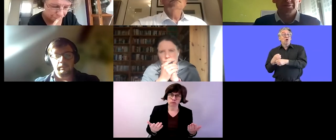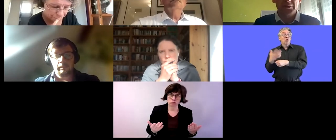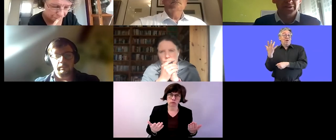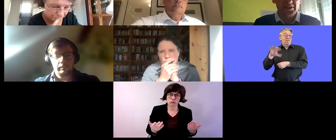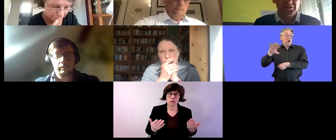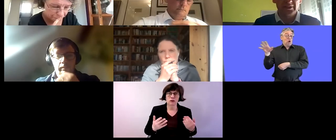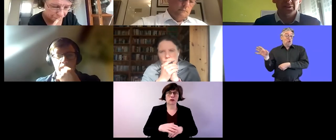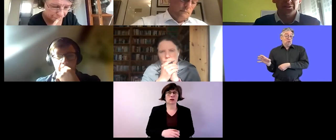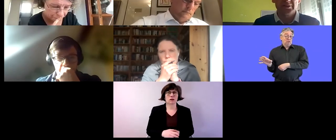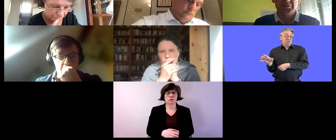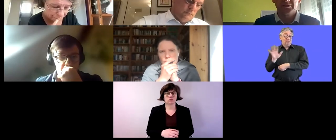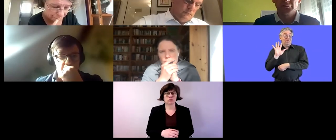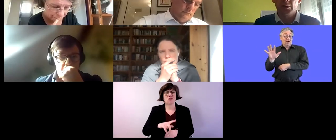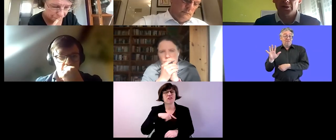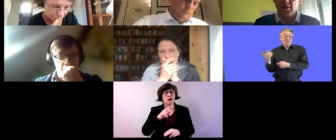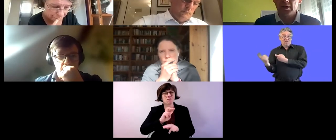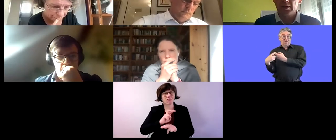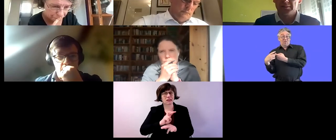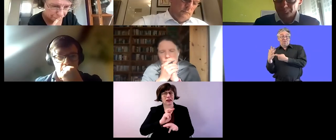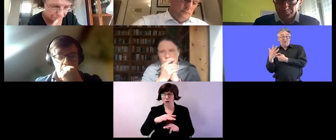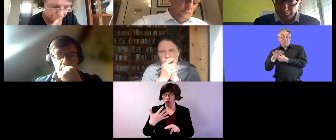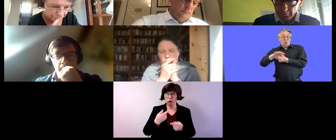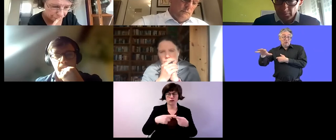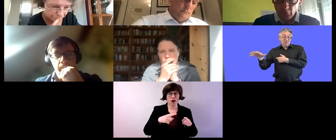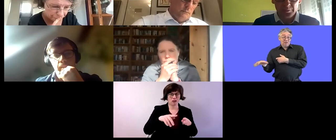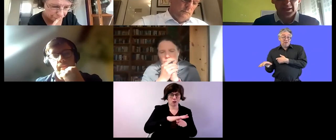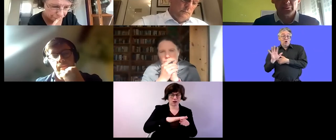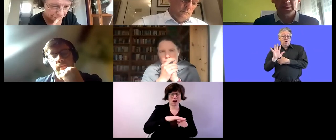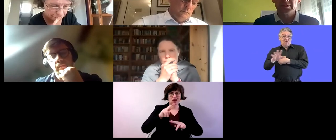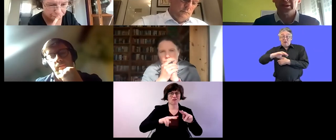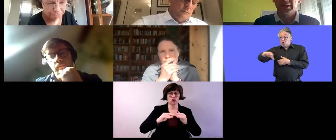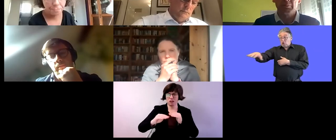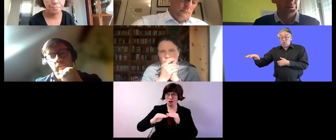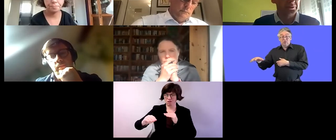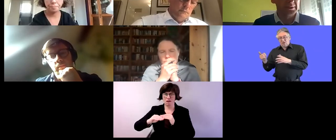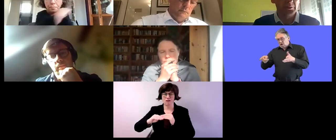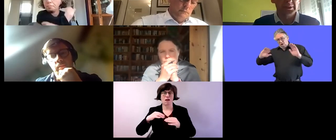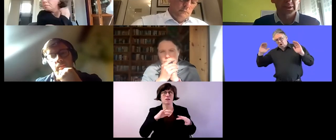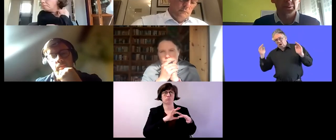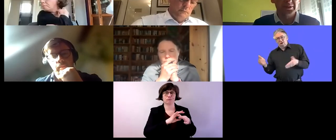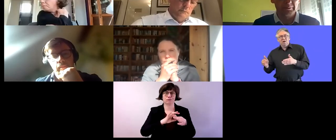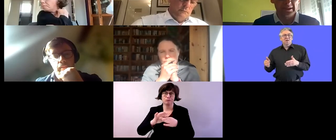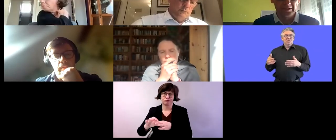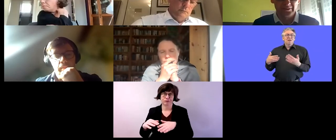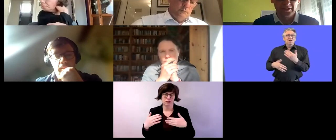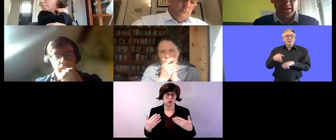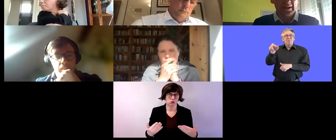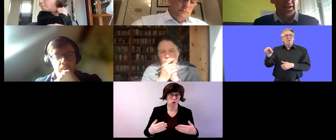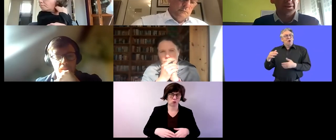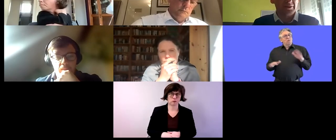five organizations in those countries who are um occupied with the employment of people with disabilities